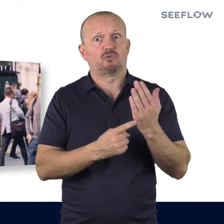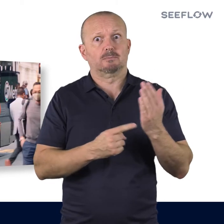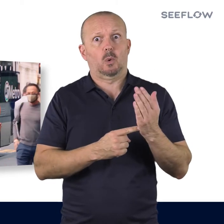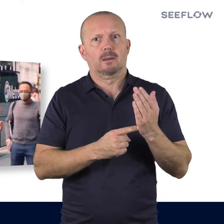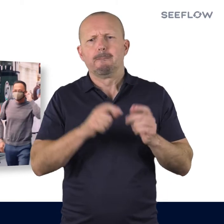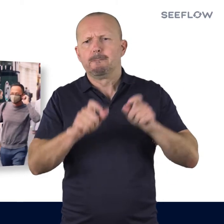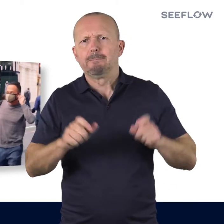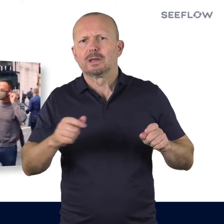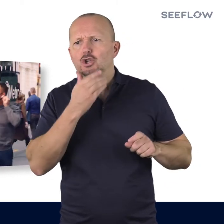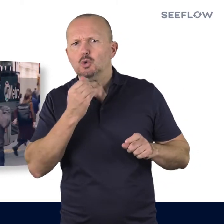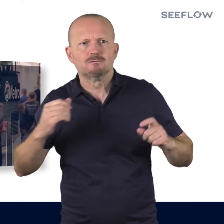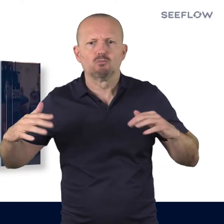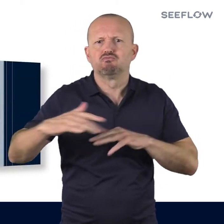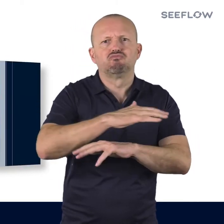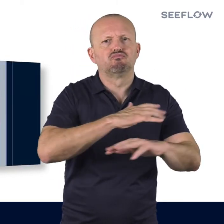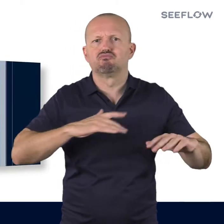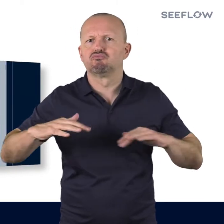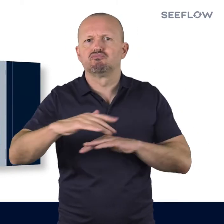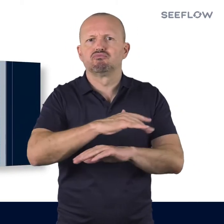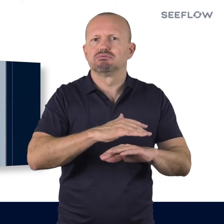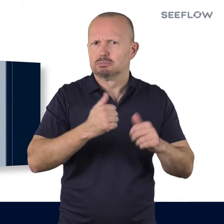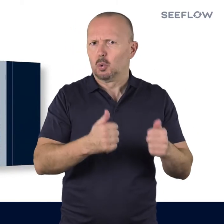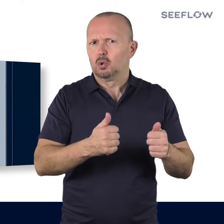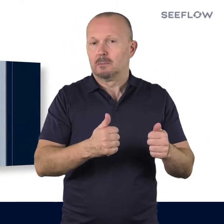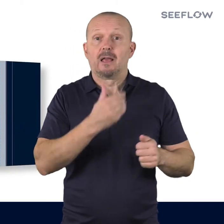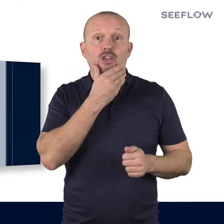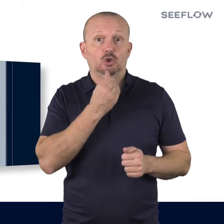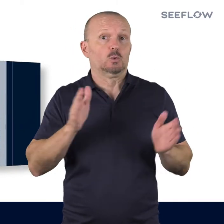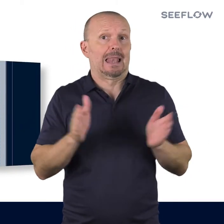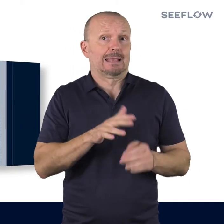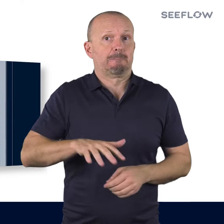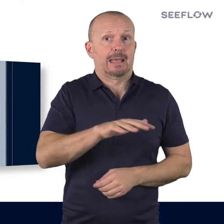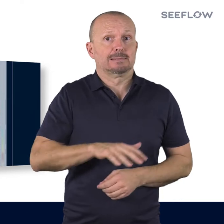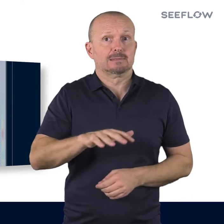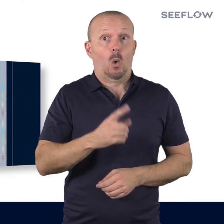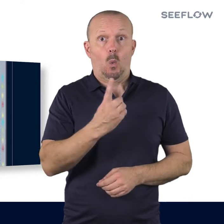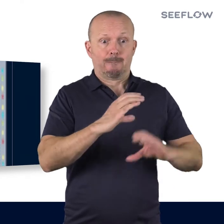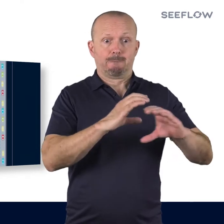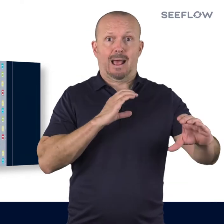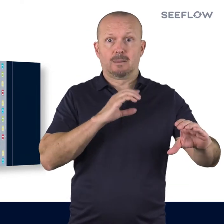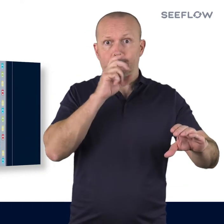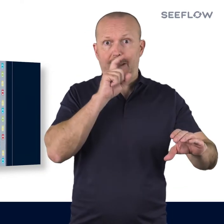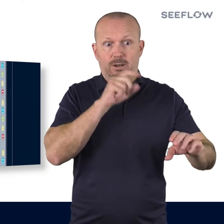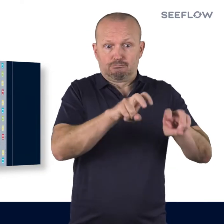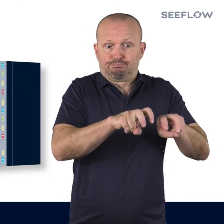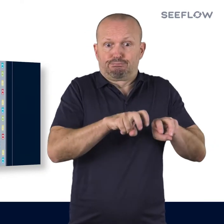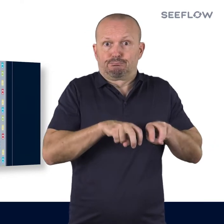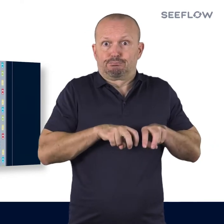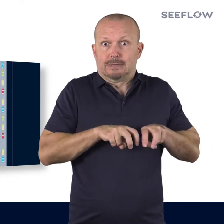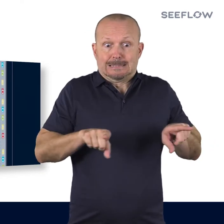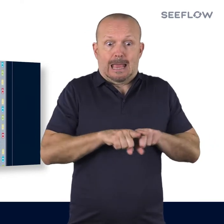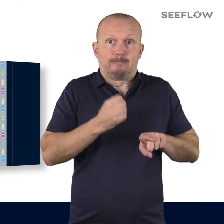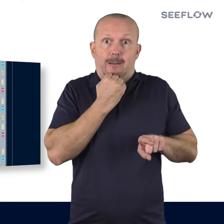efficiently. They also take up a lot less space. One bus can carry the same number of people as 33 cars.